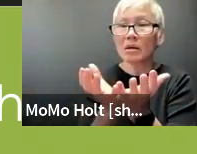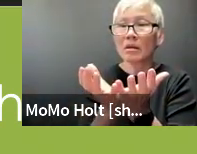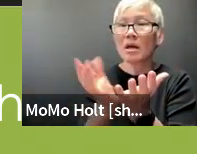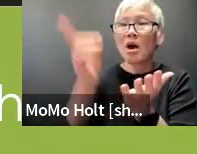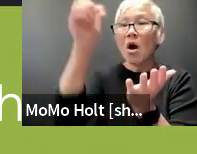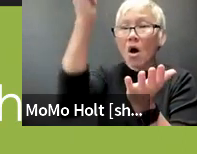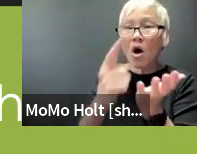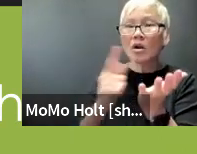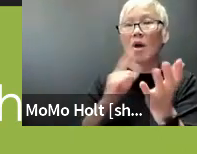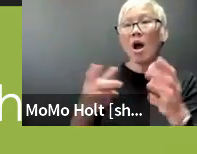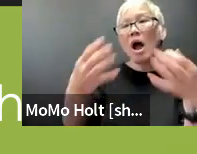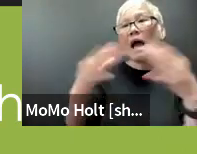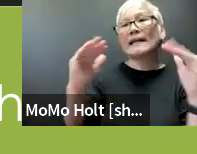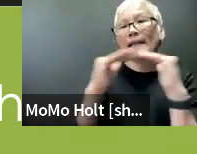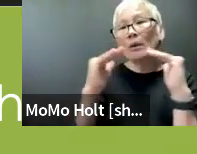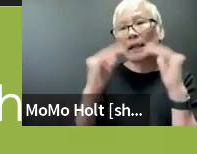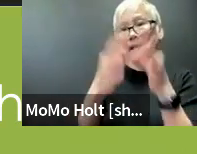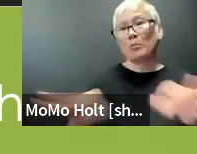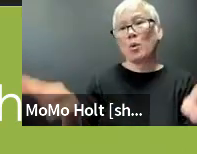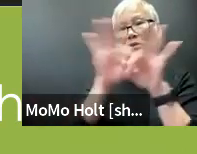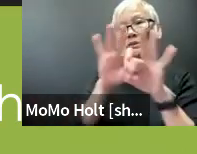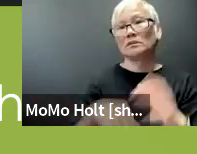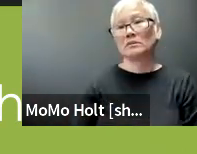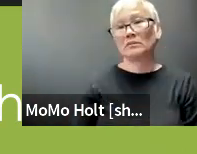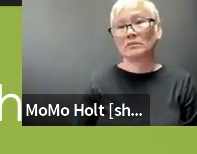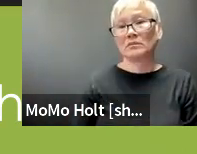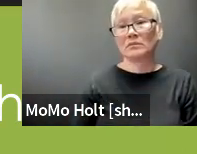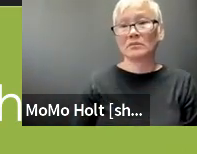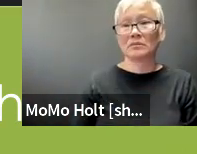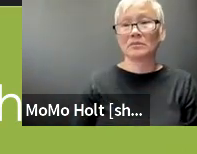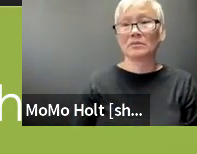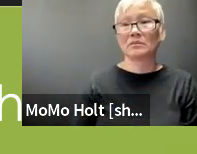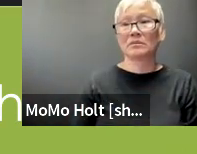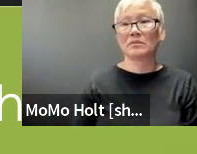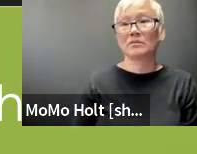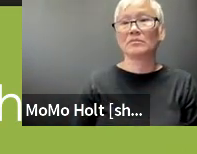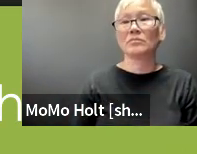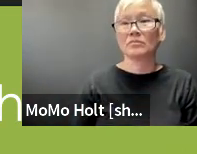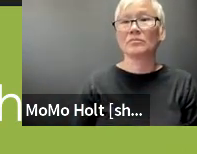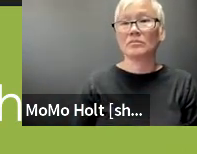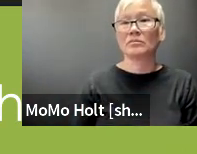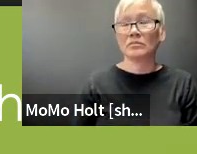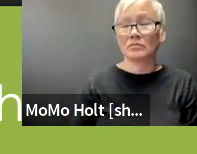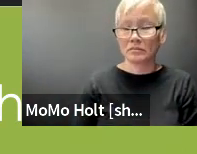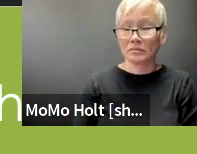everyone everyone has equal importance